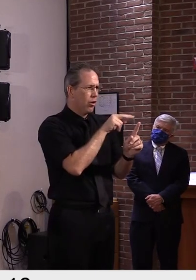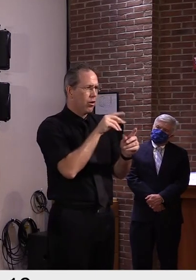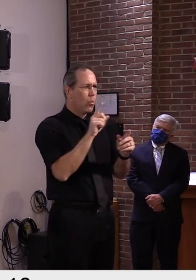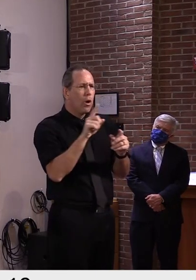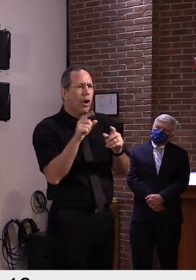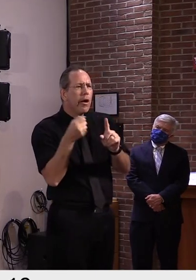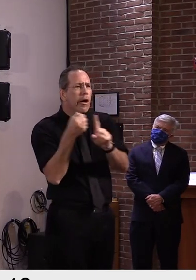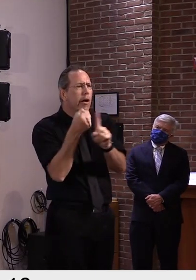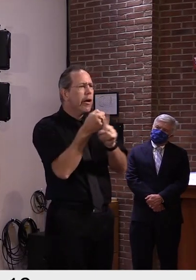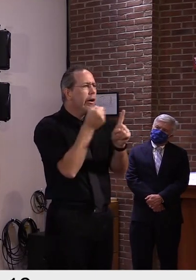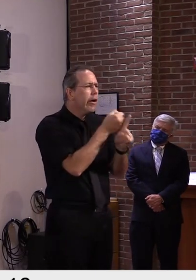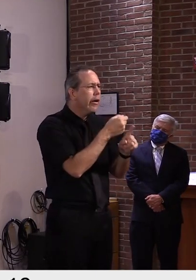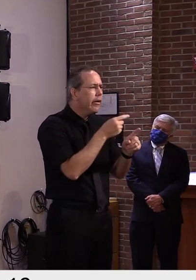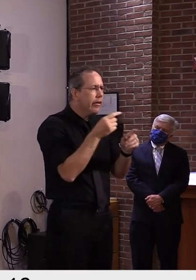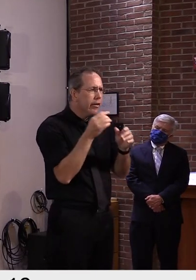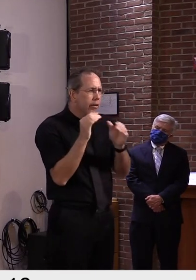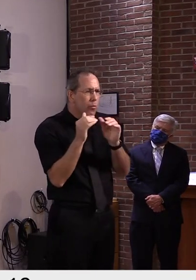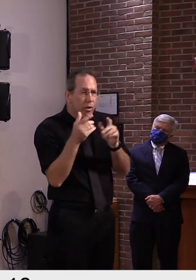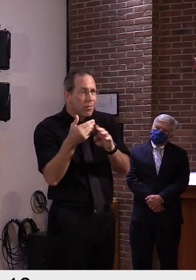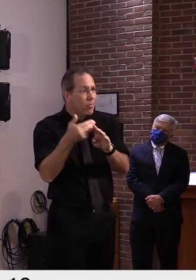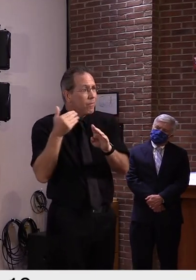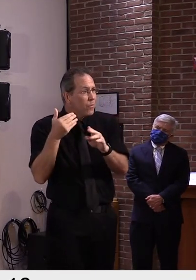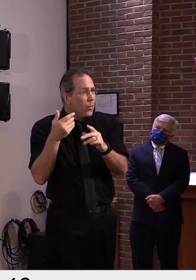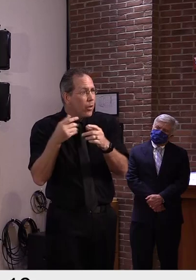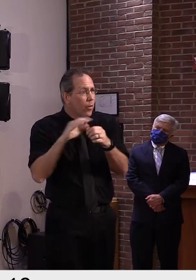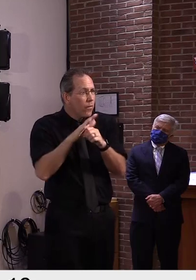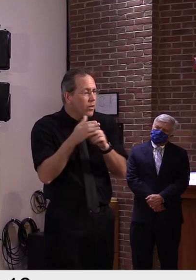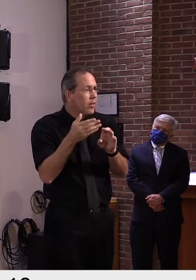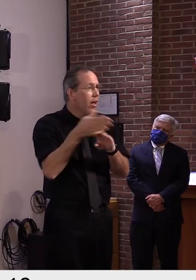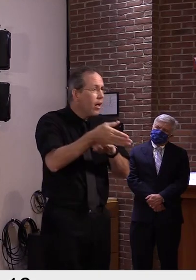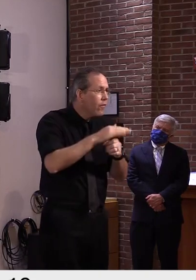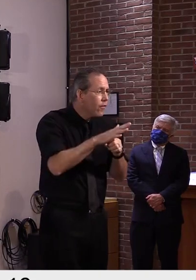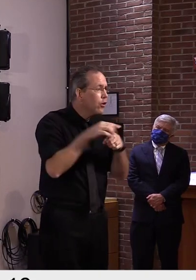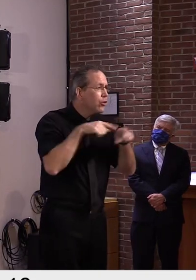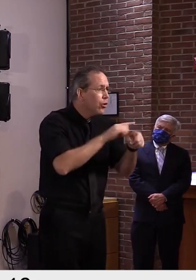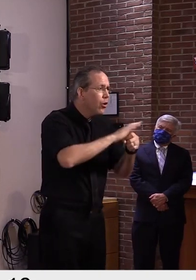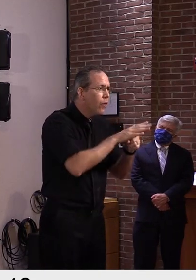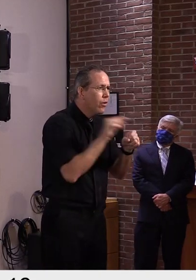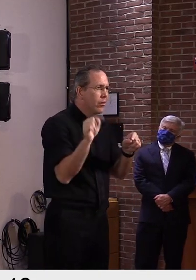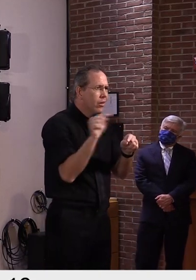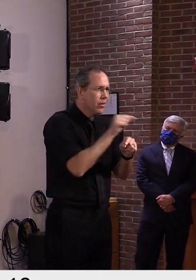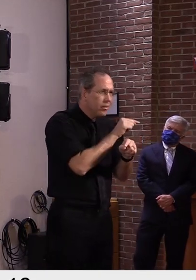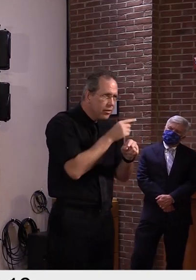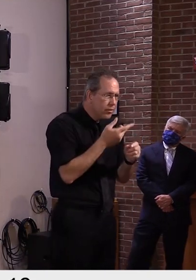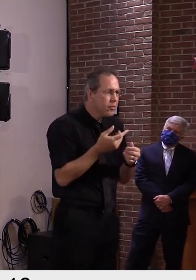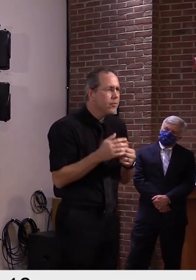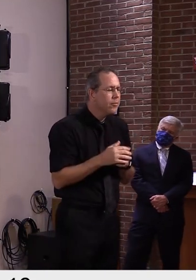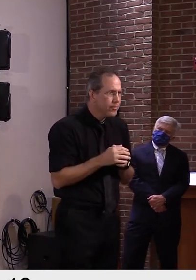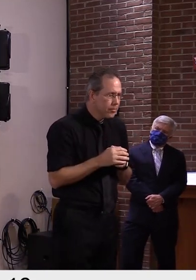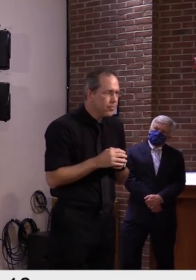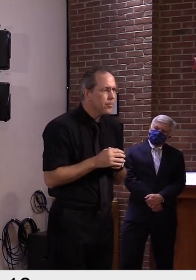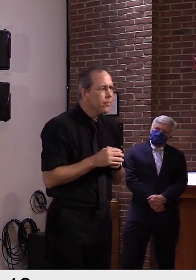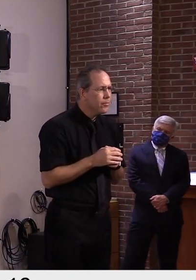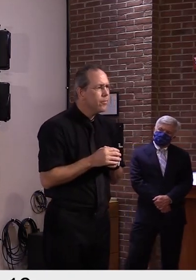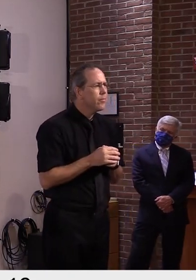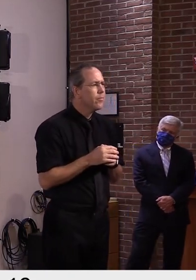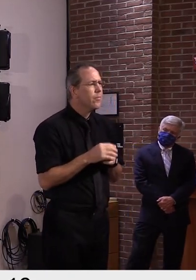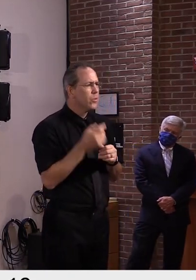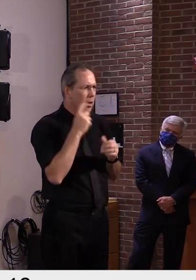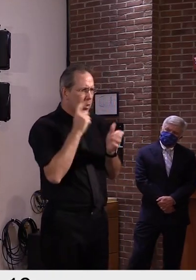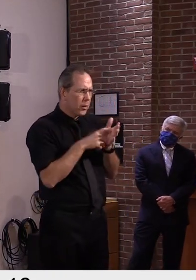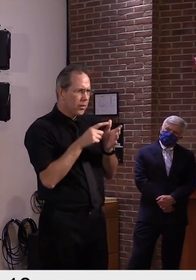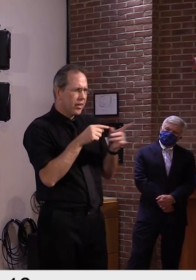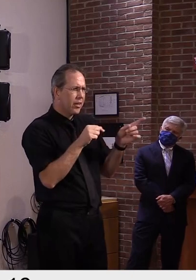the previous years with the current year. And they came around the week of around July 25th for us.